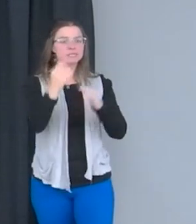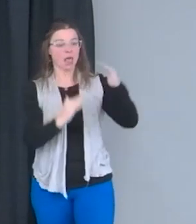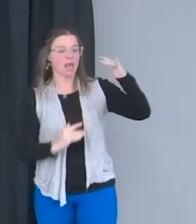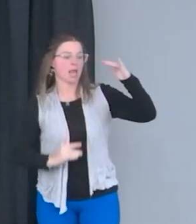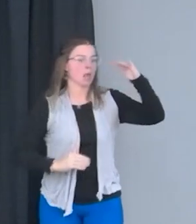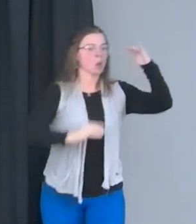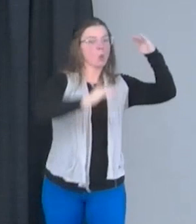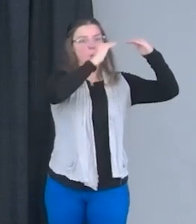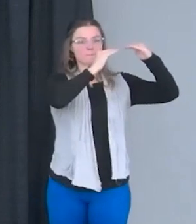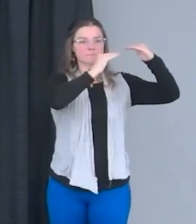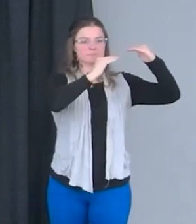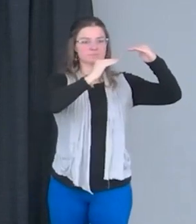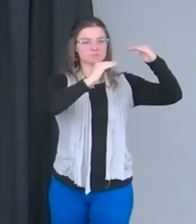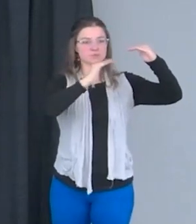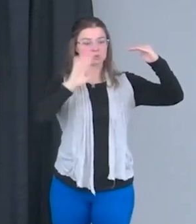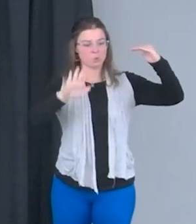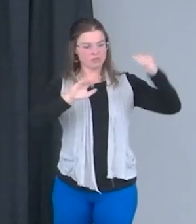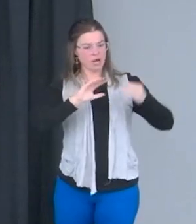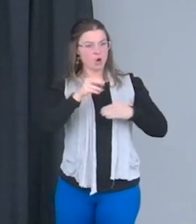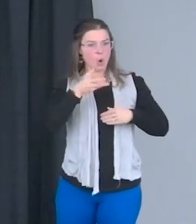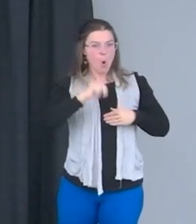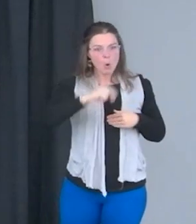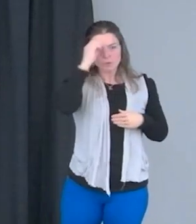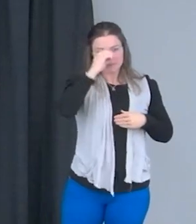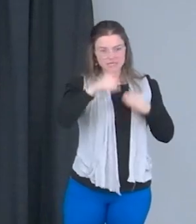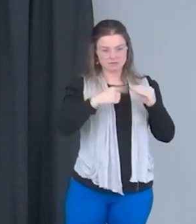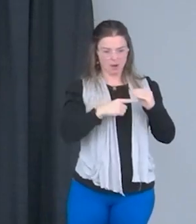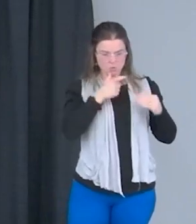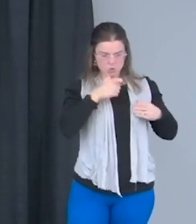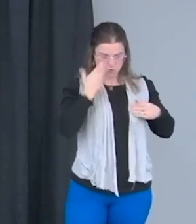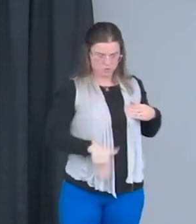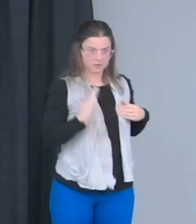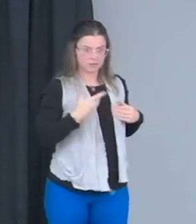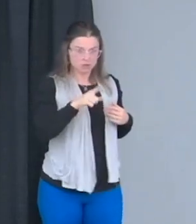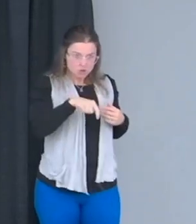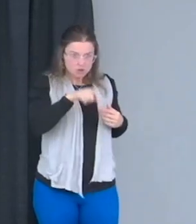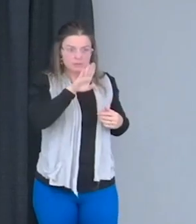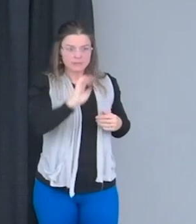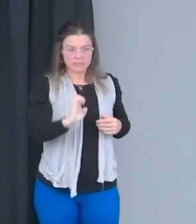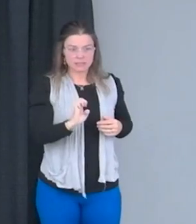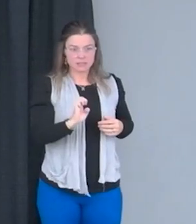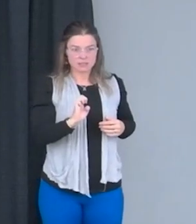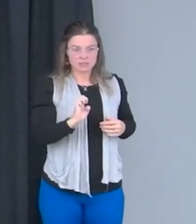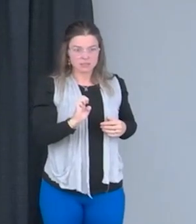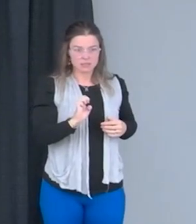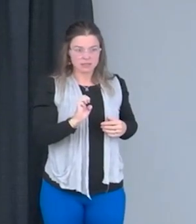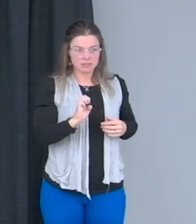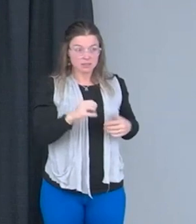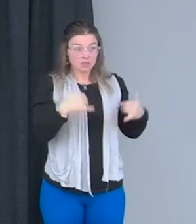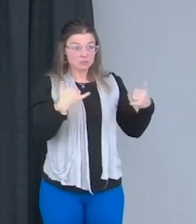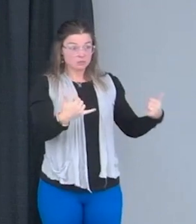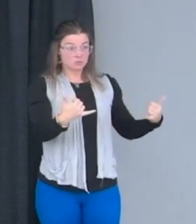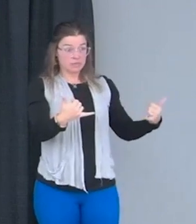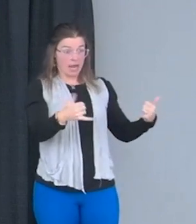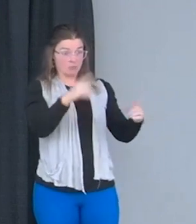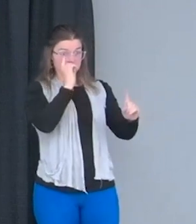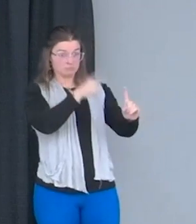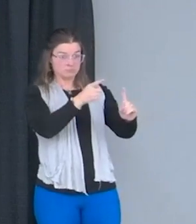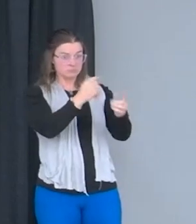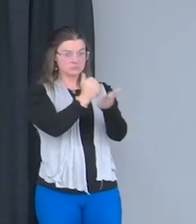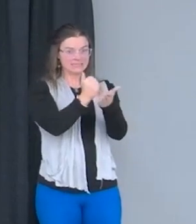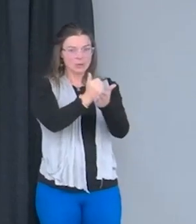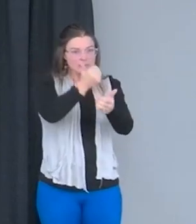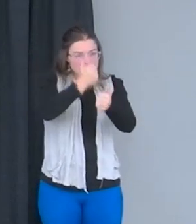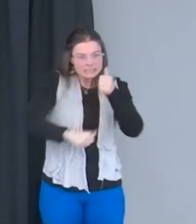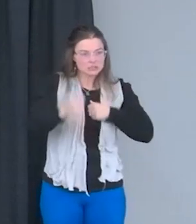all they were going was off of their own perceptions and opinions of who I was supposed to be in this world. So now I'm here to kind of help each and every